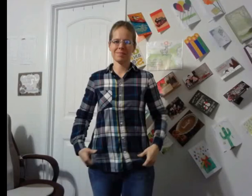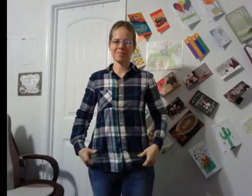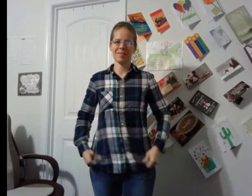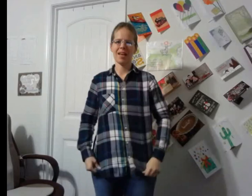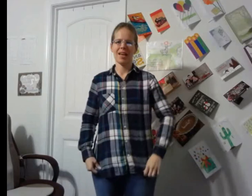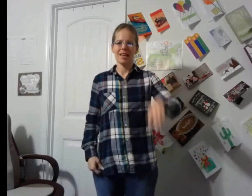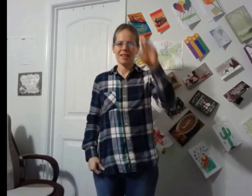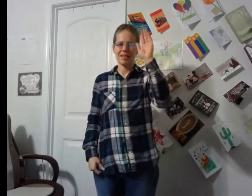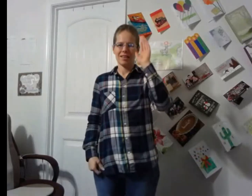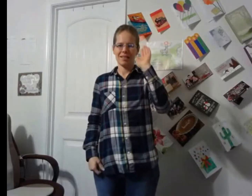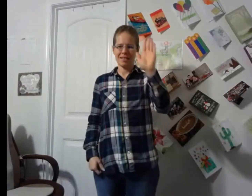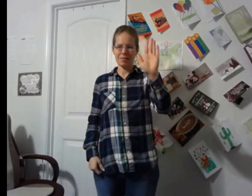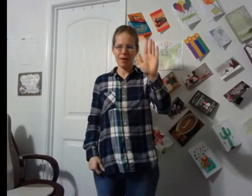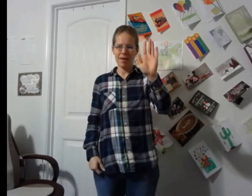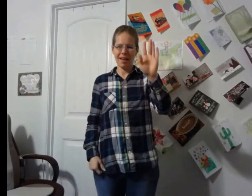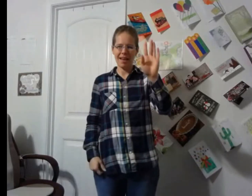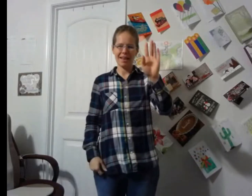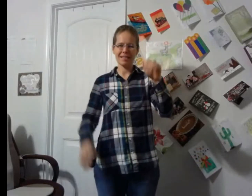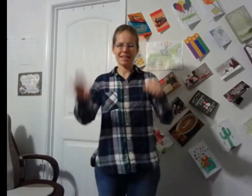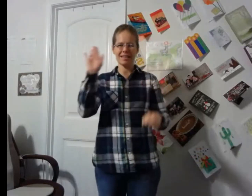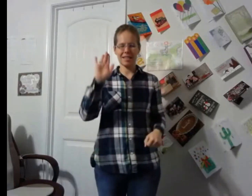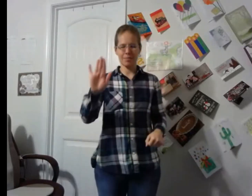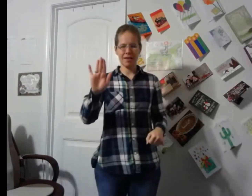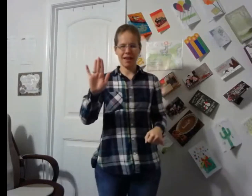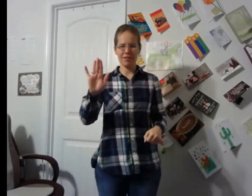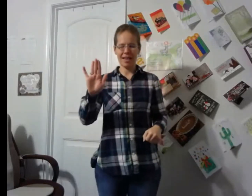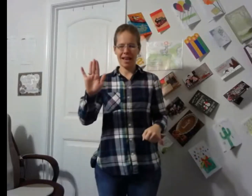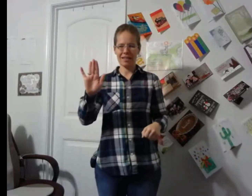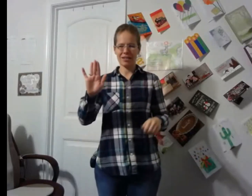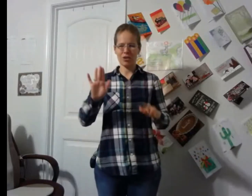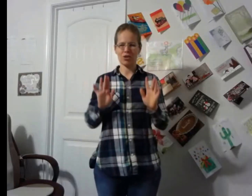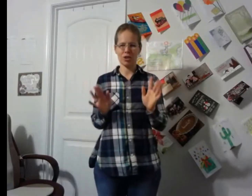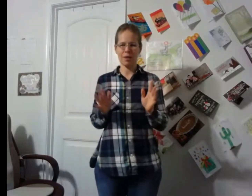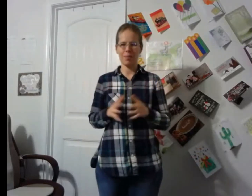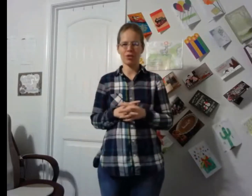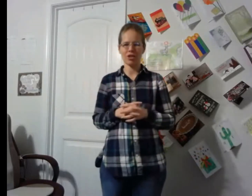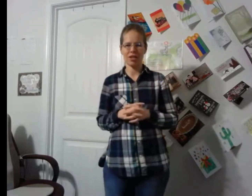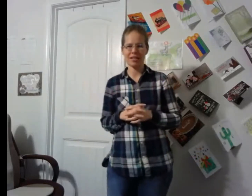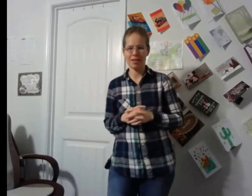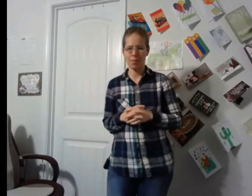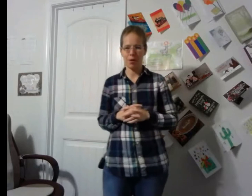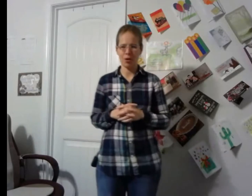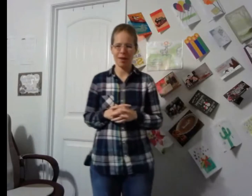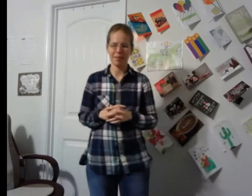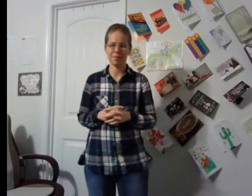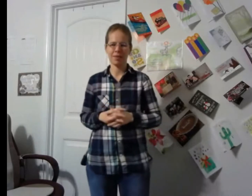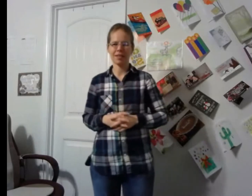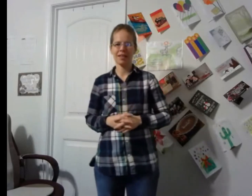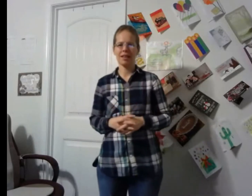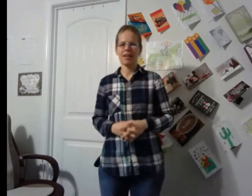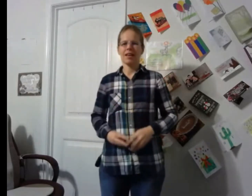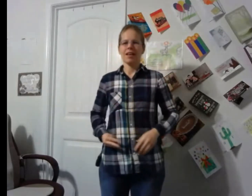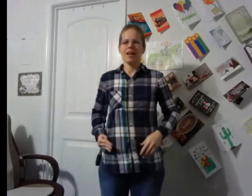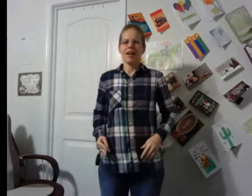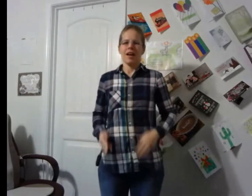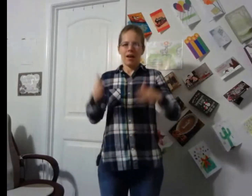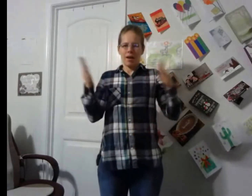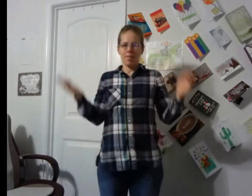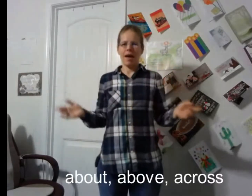This is my right hand and this is my left hand, so you should be able to just mirror me. About